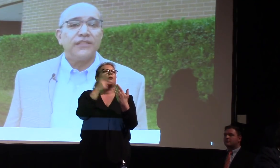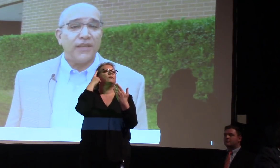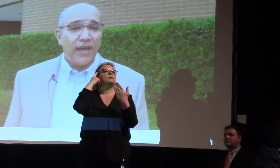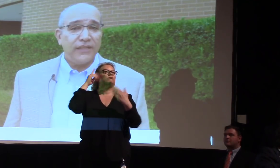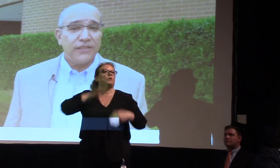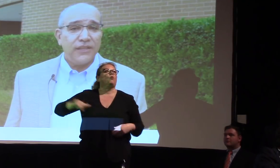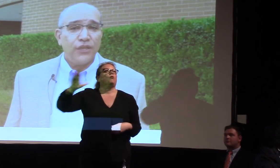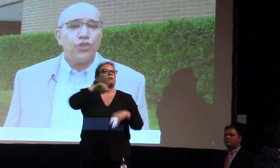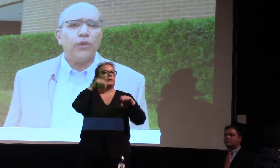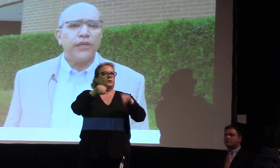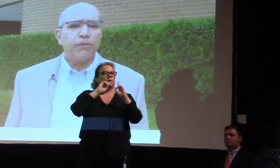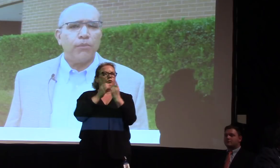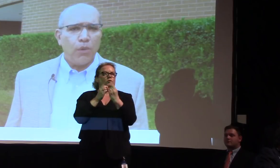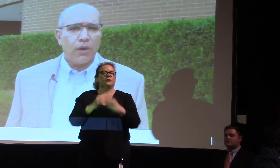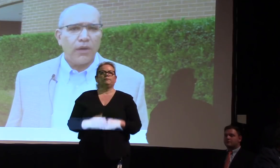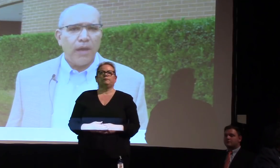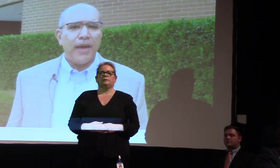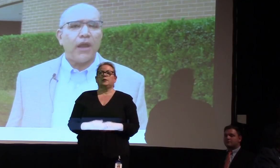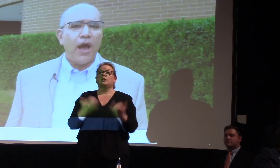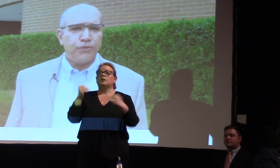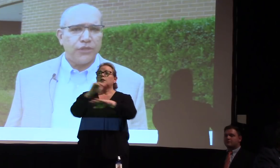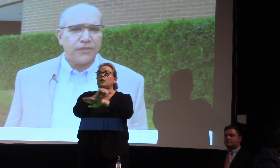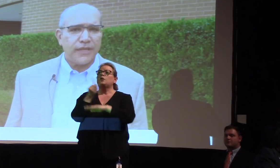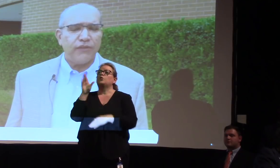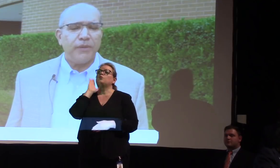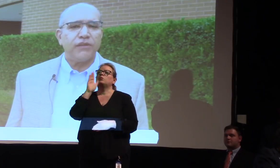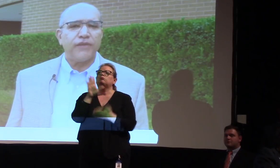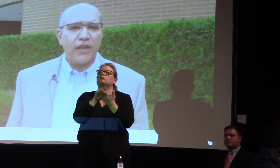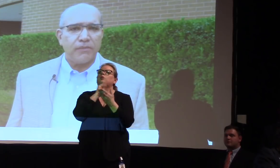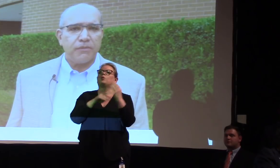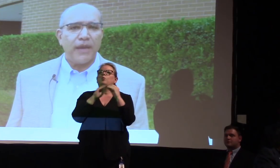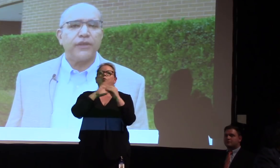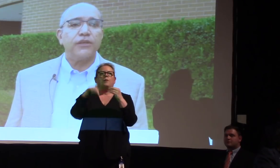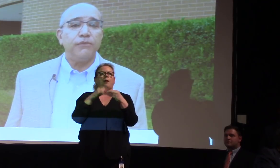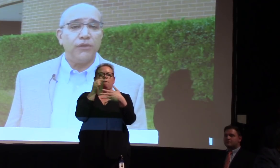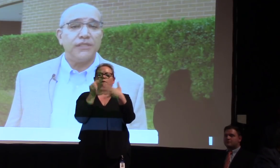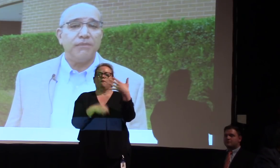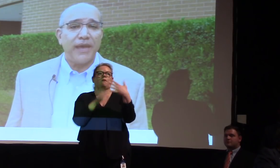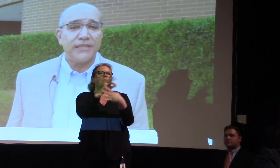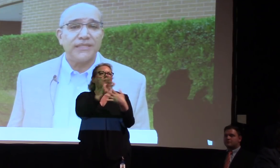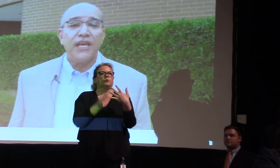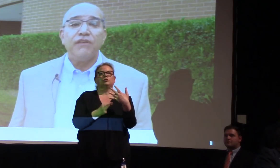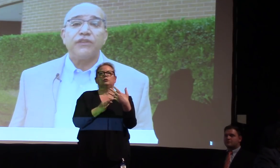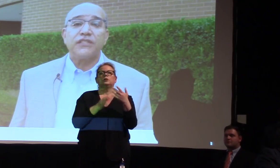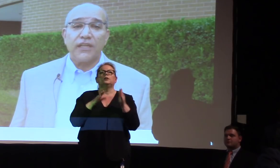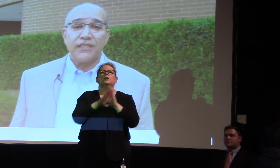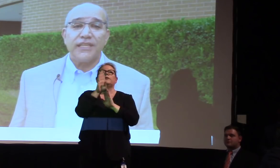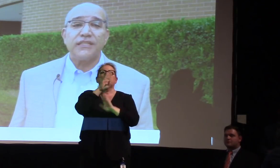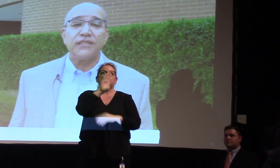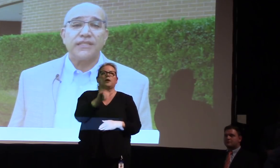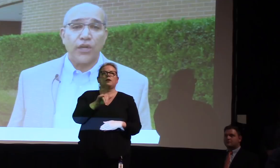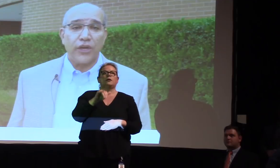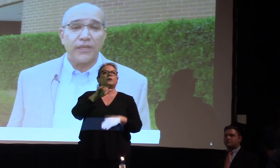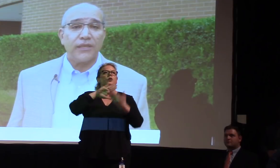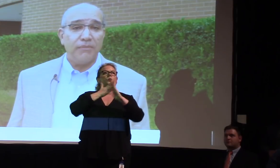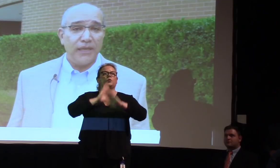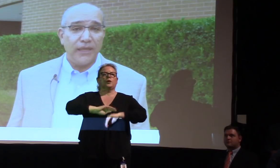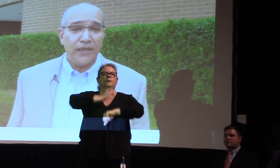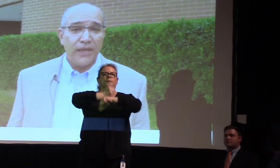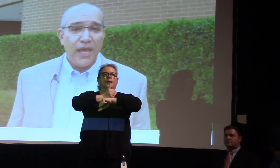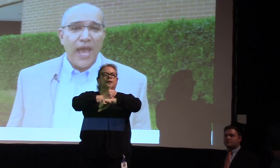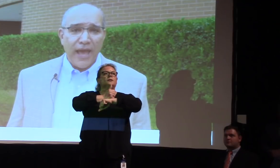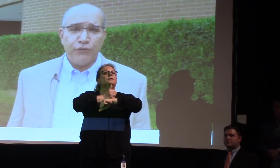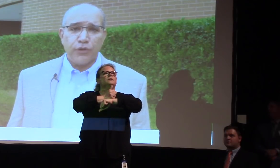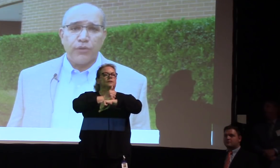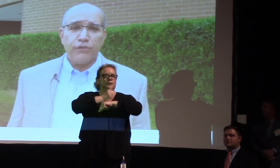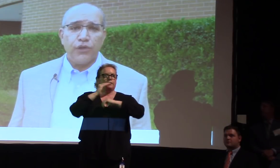Tonight, you will hear more about options that have been developed by the community-based facilities steering committee